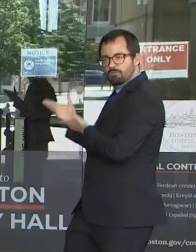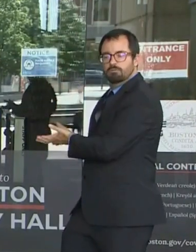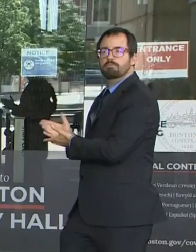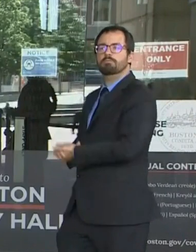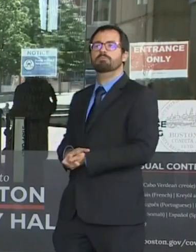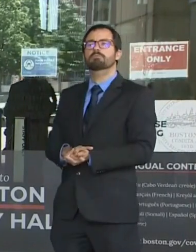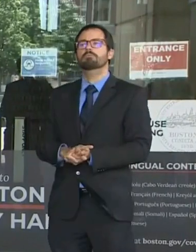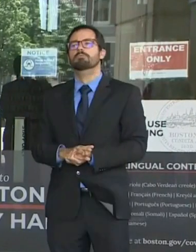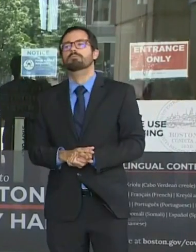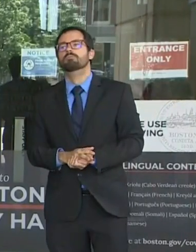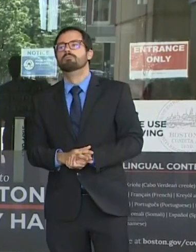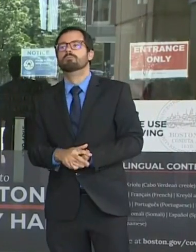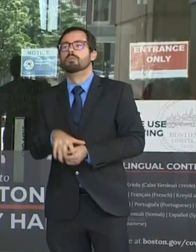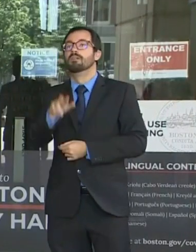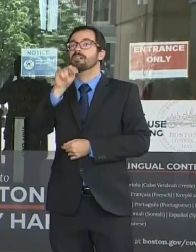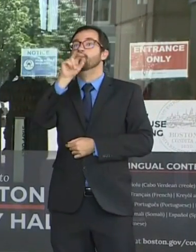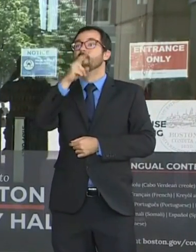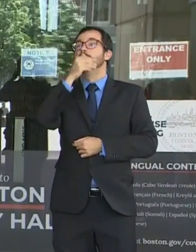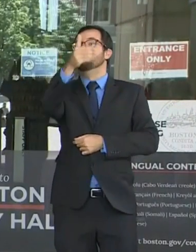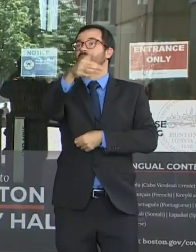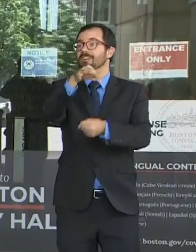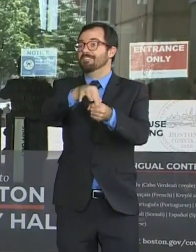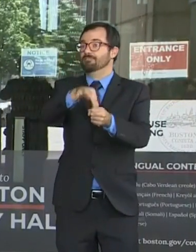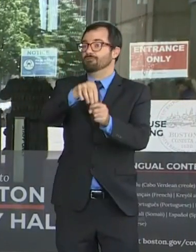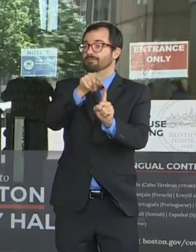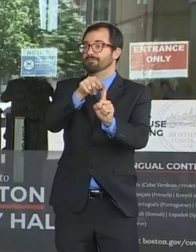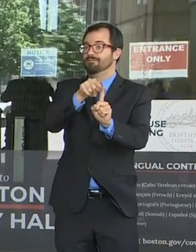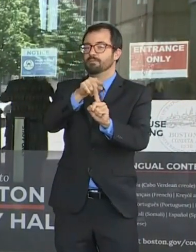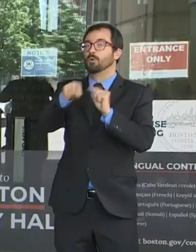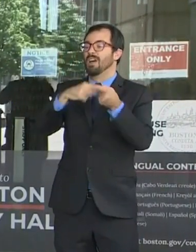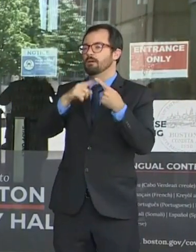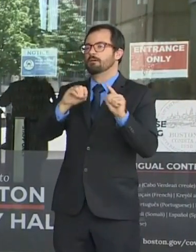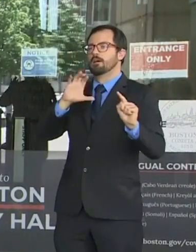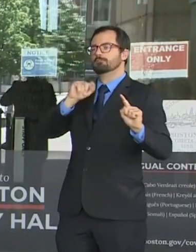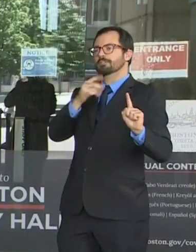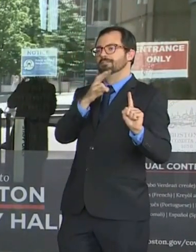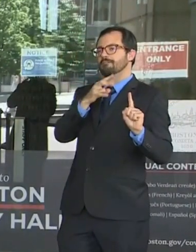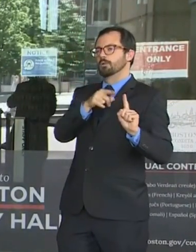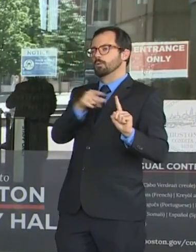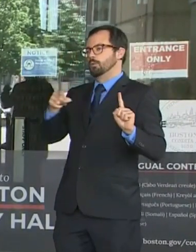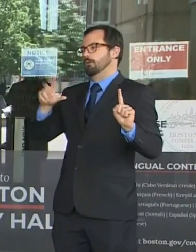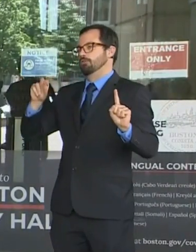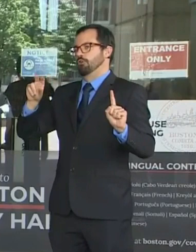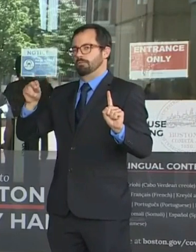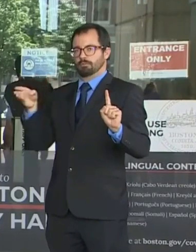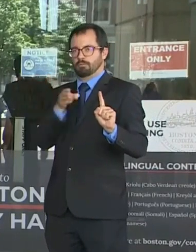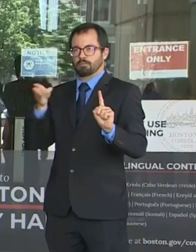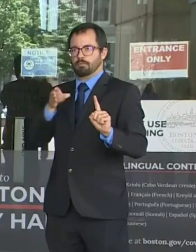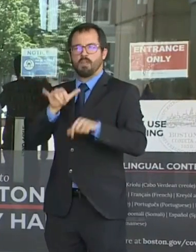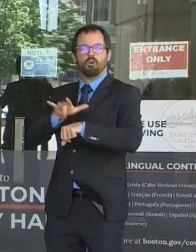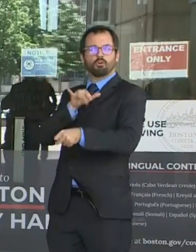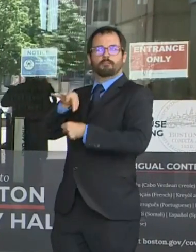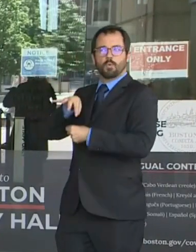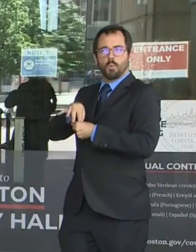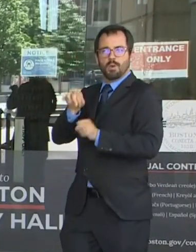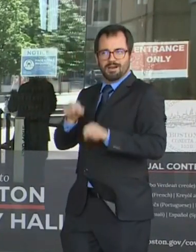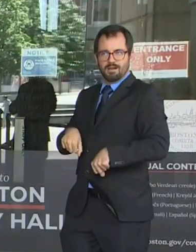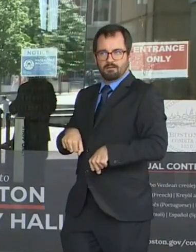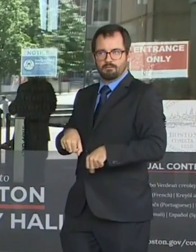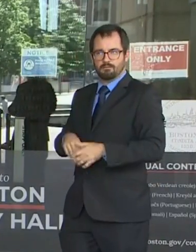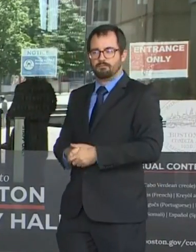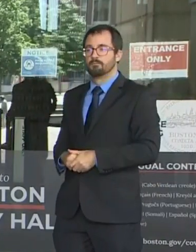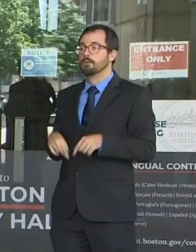this Saturday, August 22nd to the 28th if you'd like to early vote. For any information or you want to find out about voting,